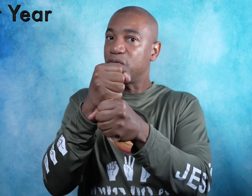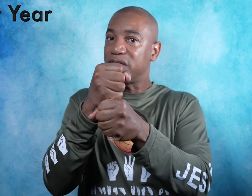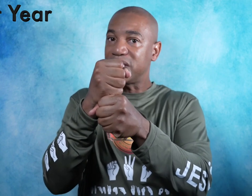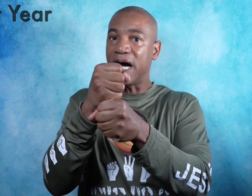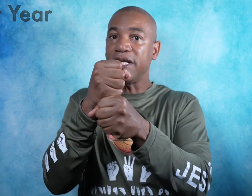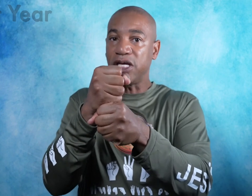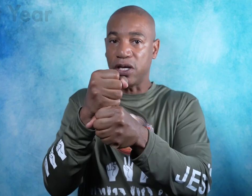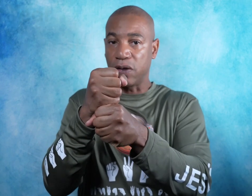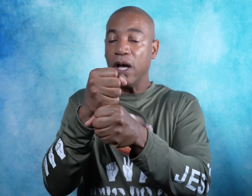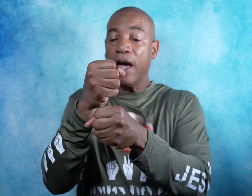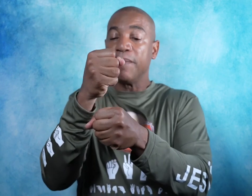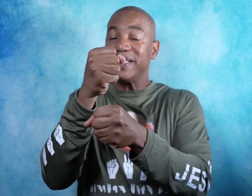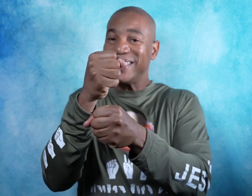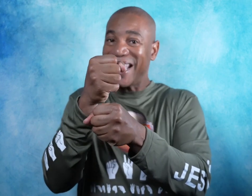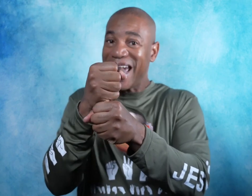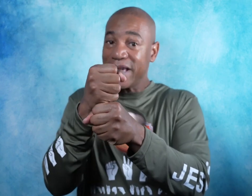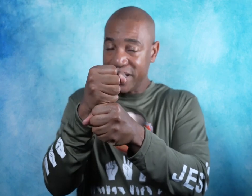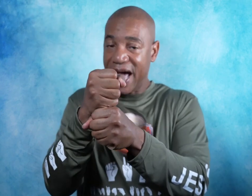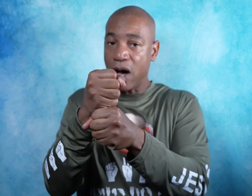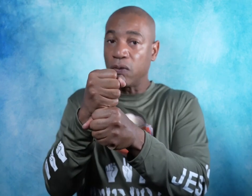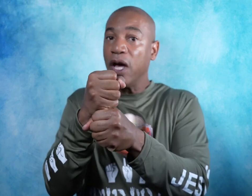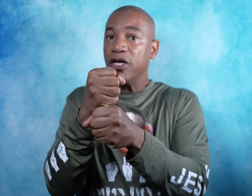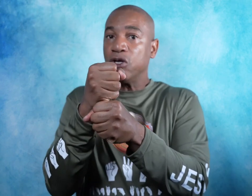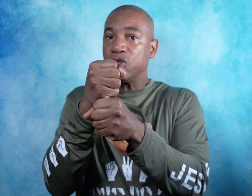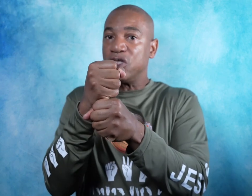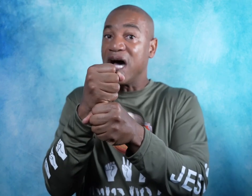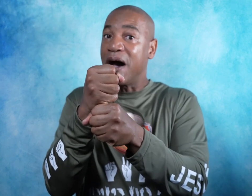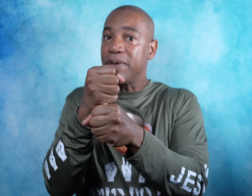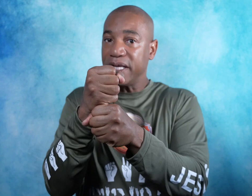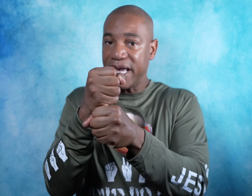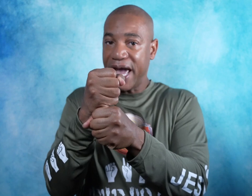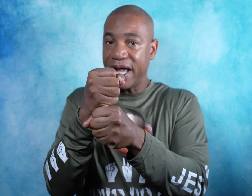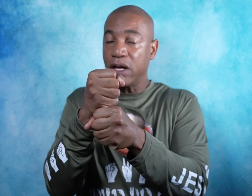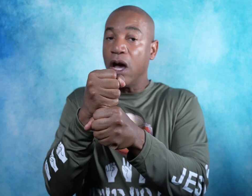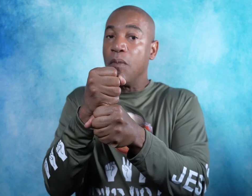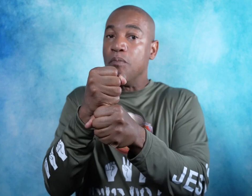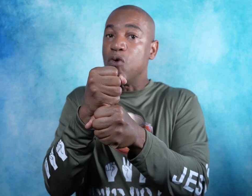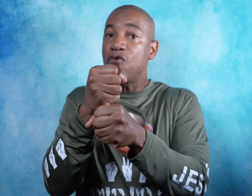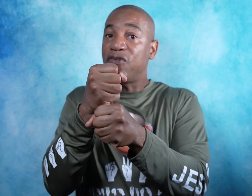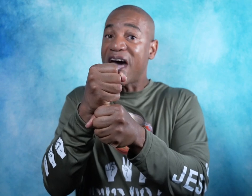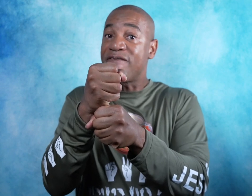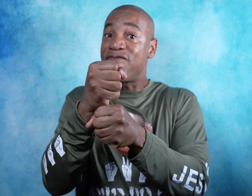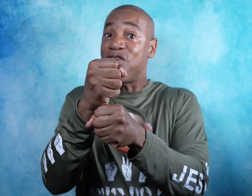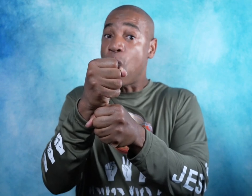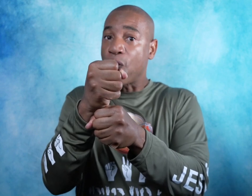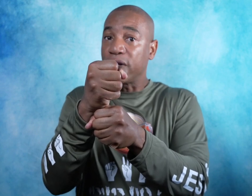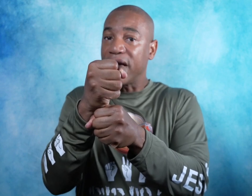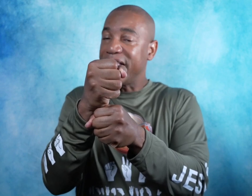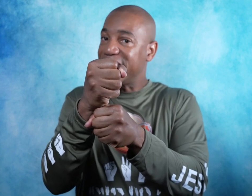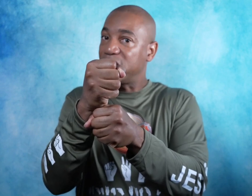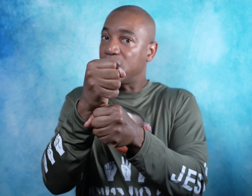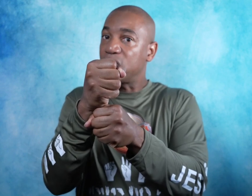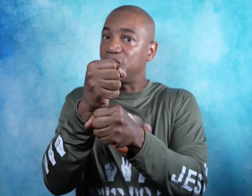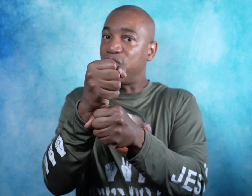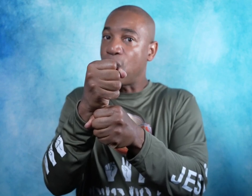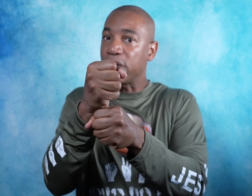with the sign year. But take now your dominant hand hand, move that forward and as it goes forward,